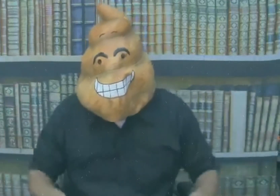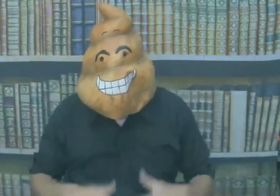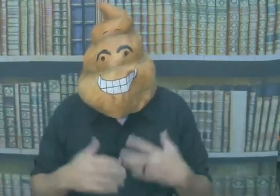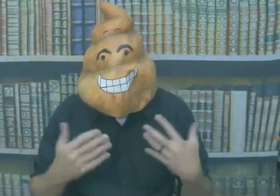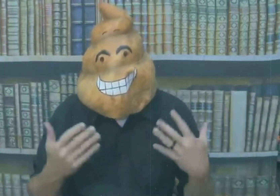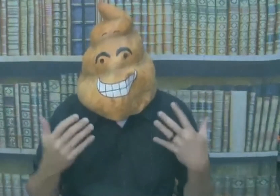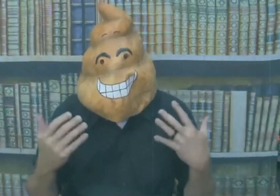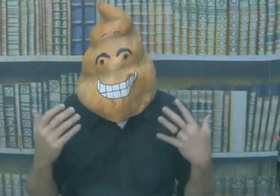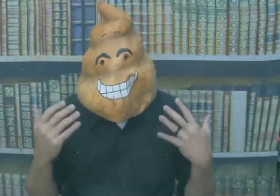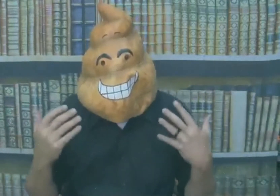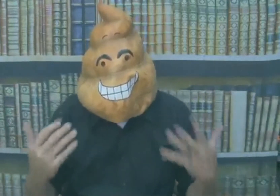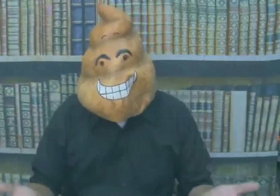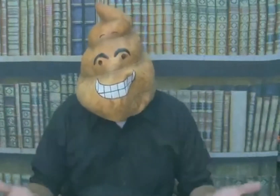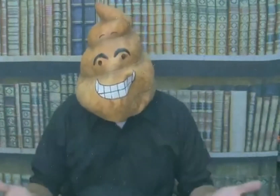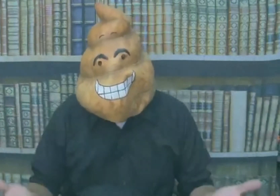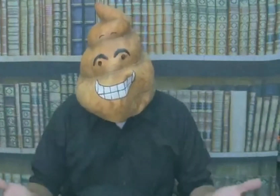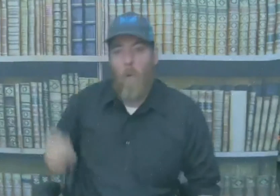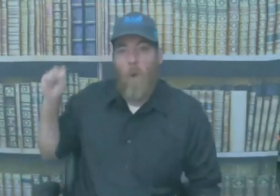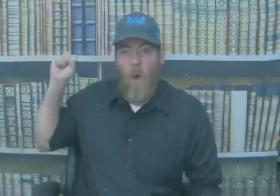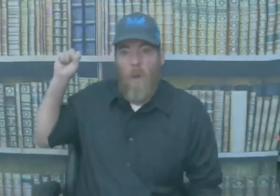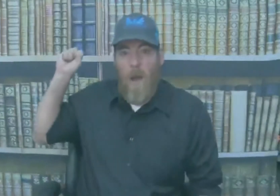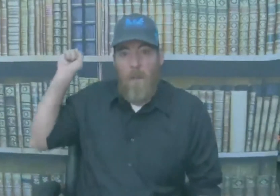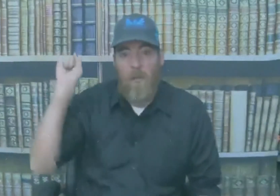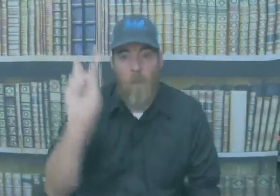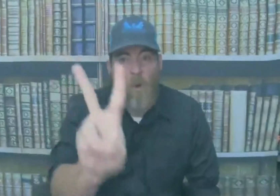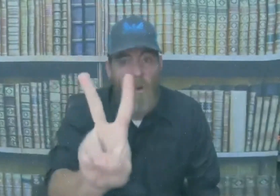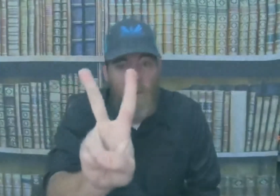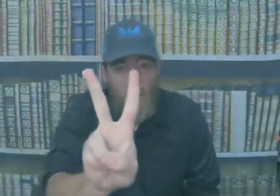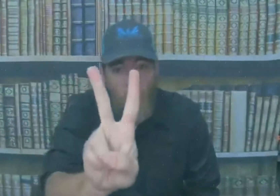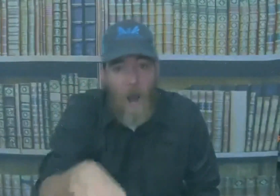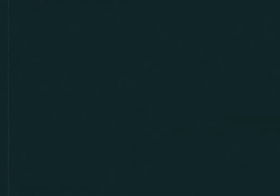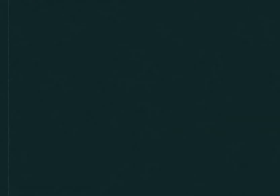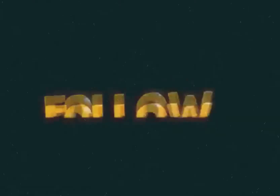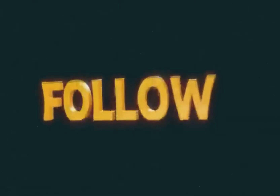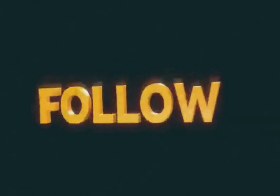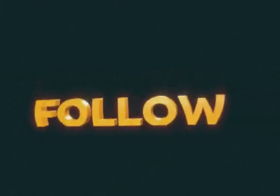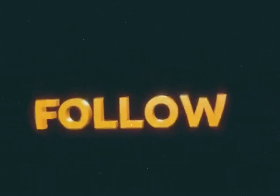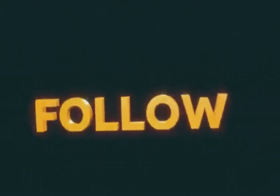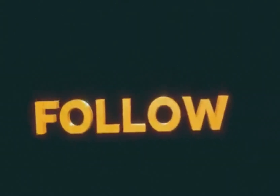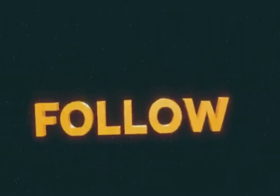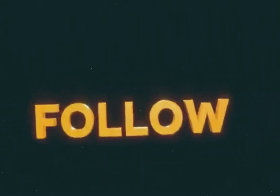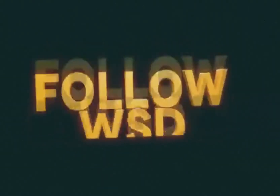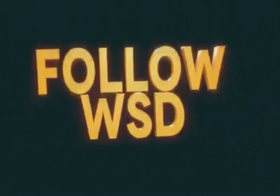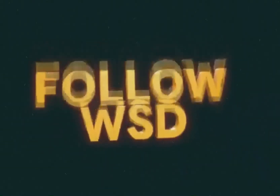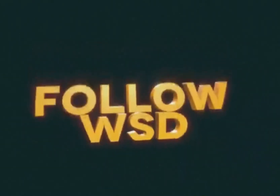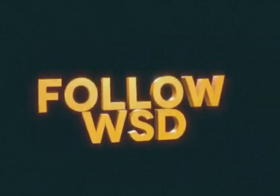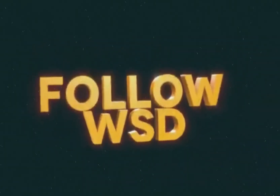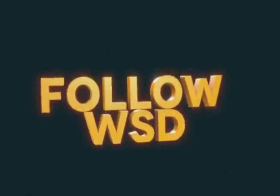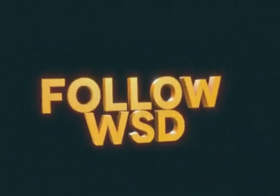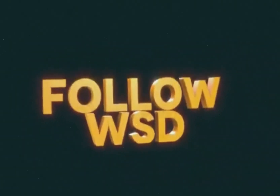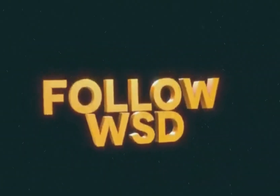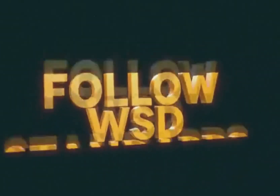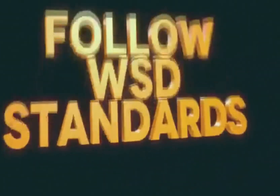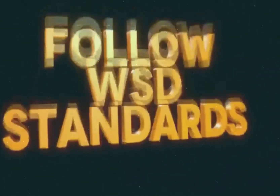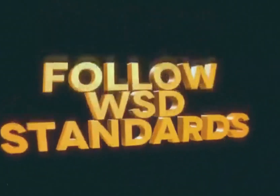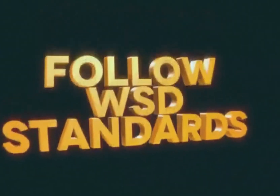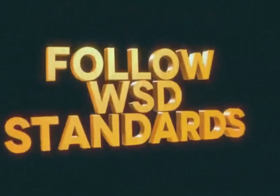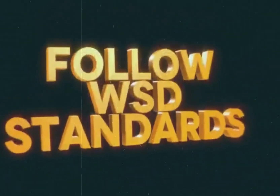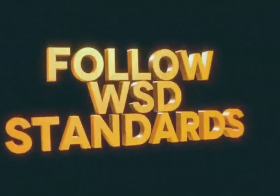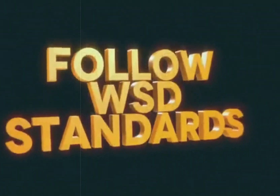and no face painting rule number two all of our costumes must follow all of the Westminster